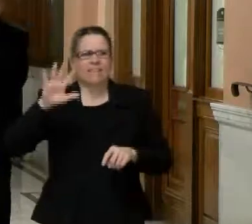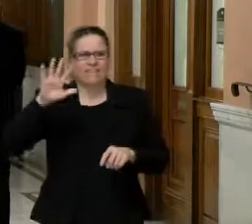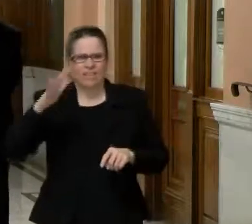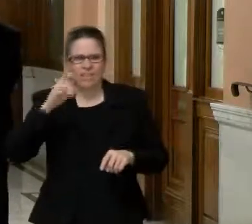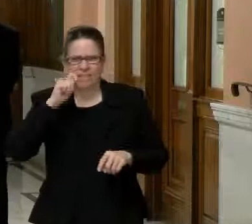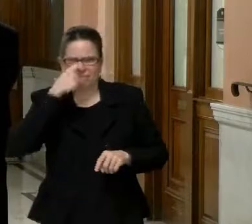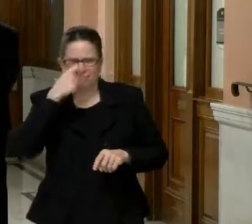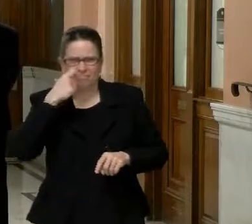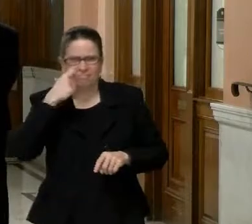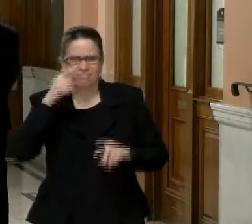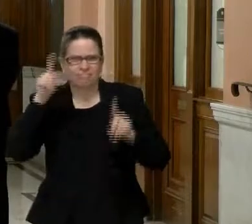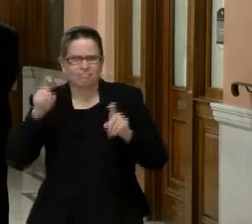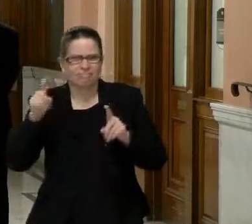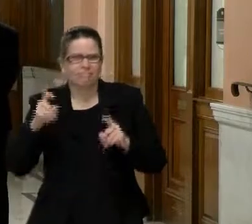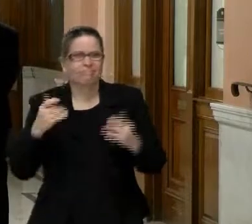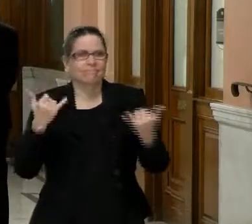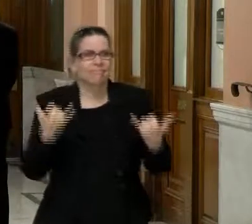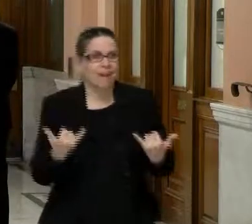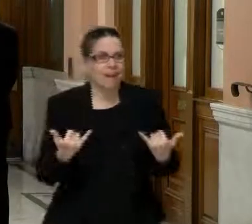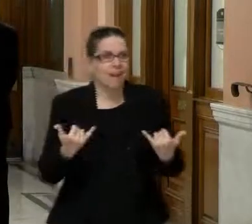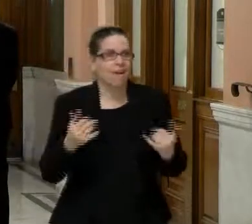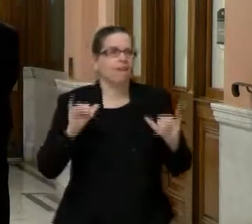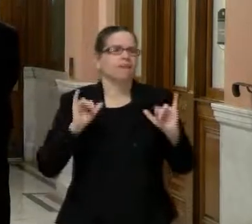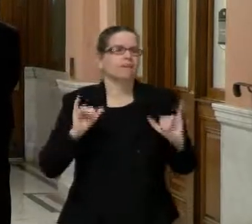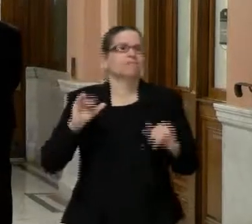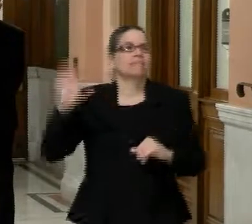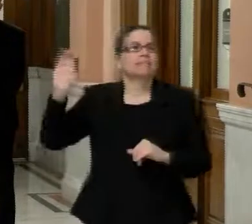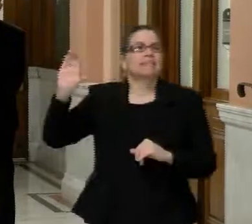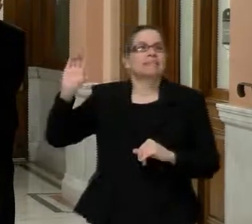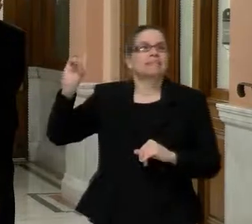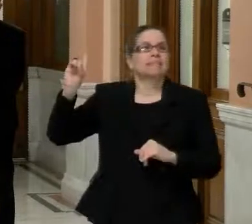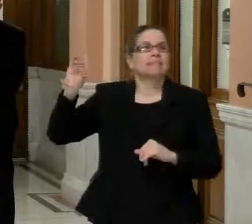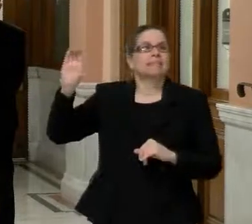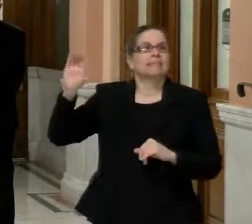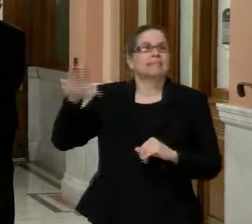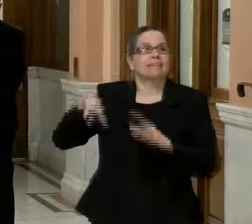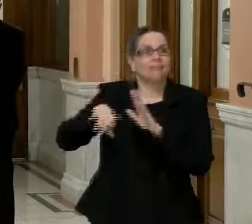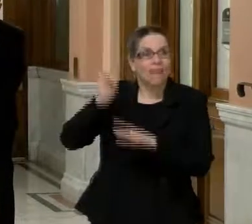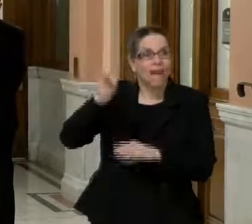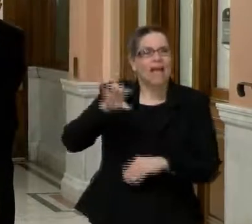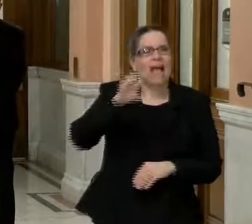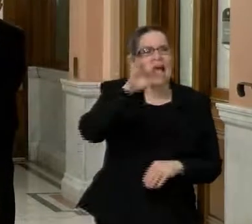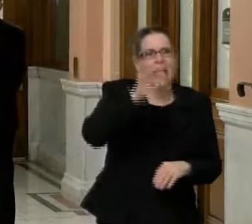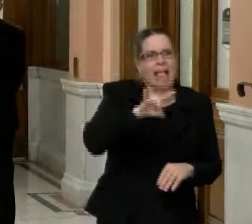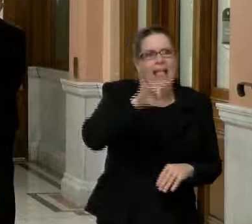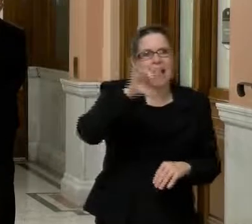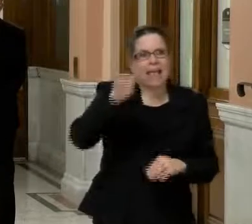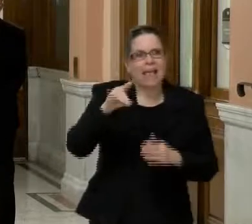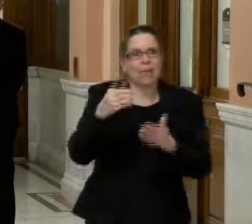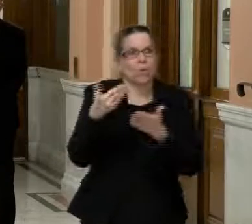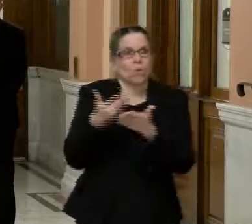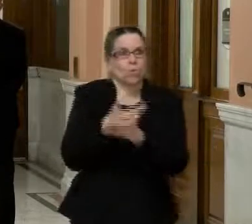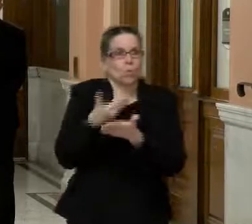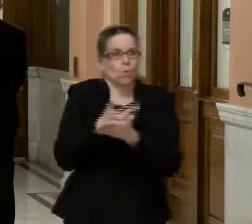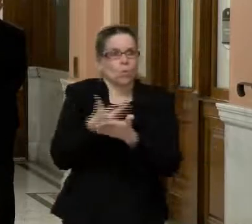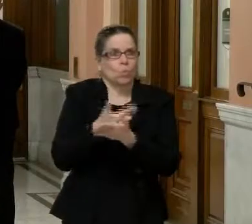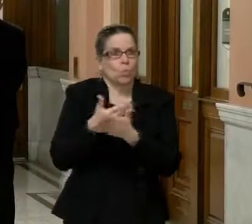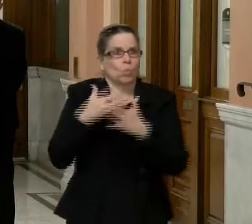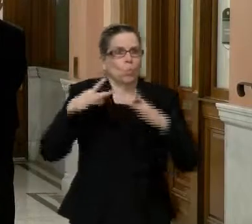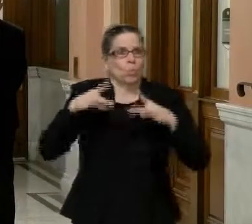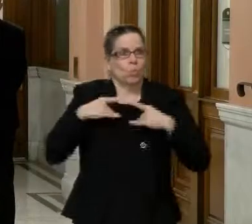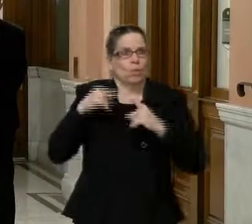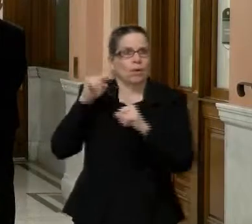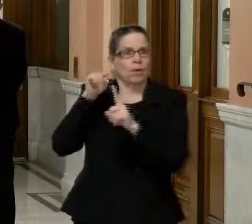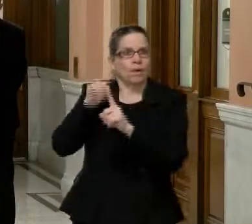we've heard from the CDC that there are 88 cases, across 14 U S states involving, uh, what they're calling the UK